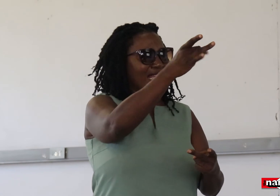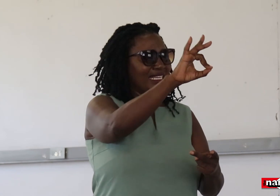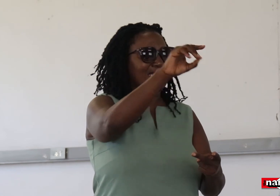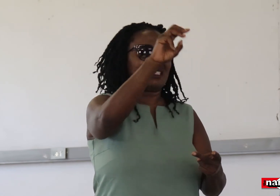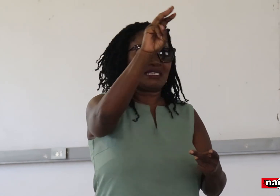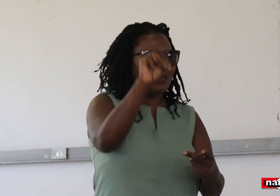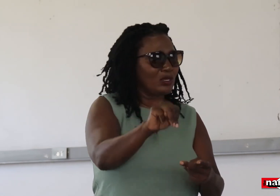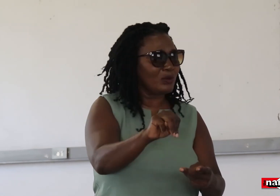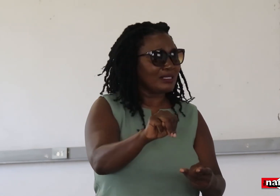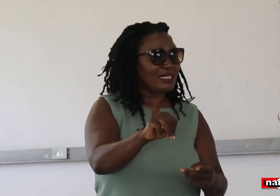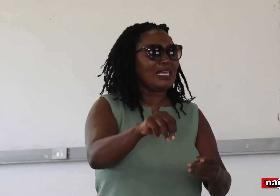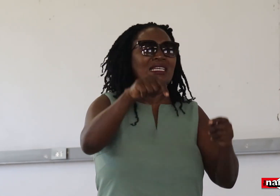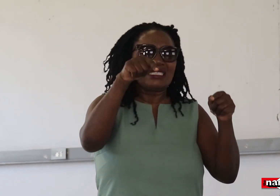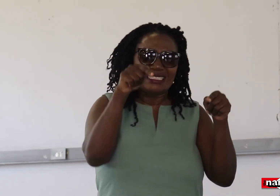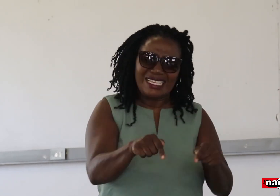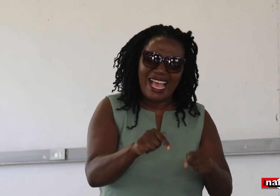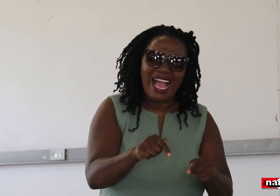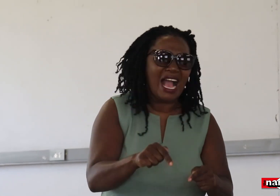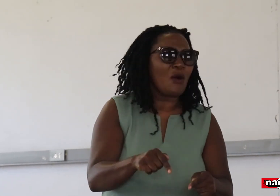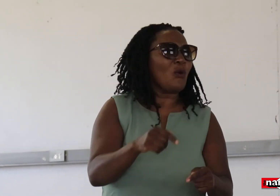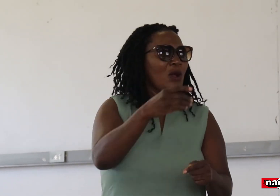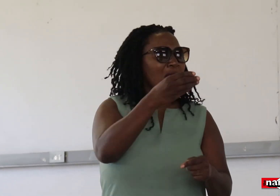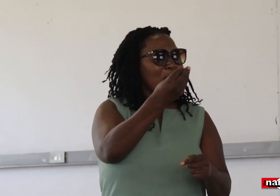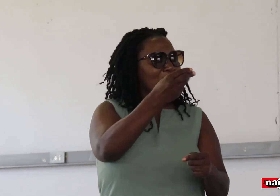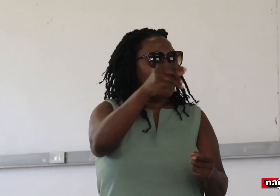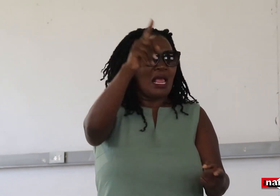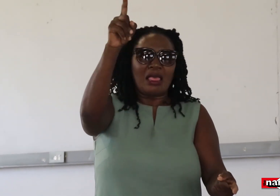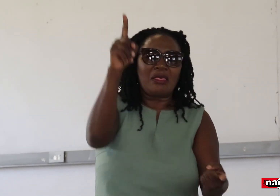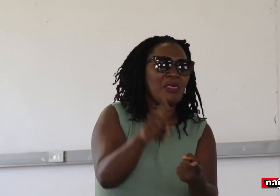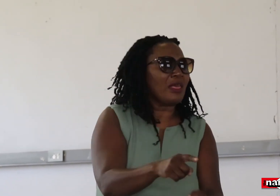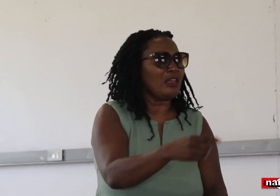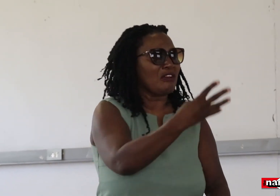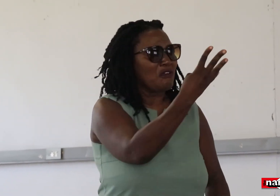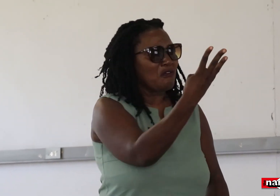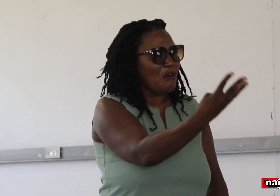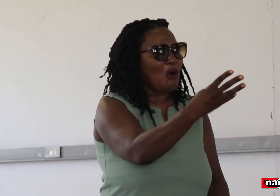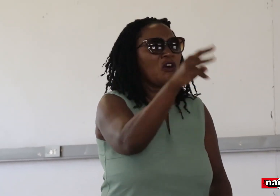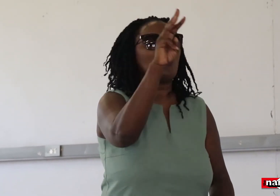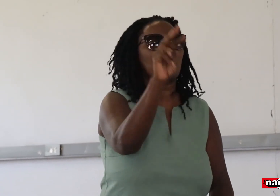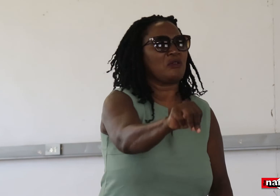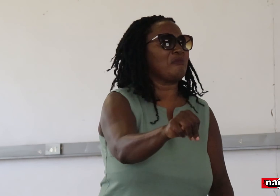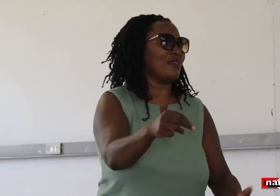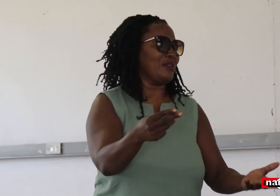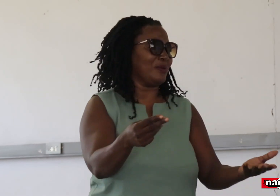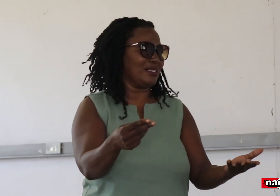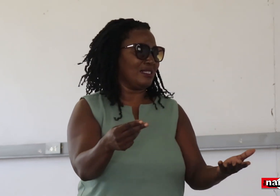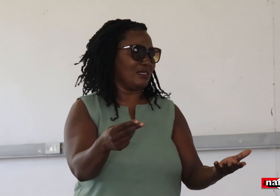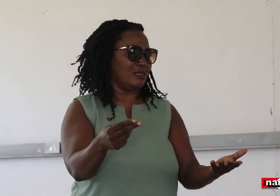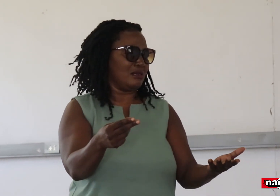she reduced it to 7, now it becomes 4 million.